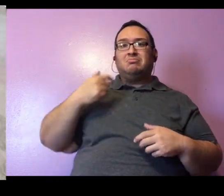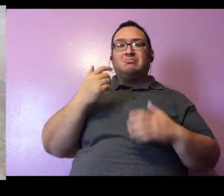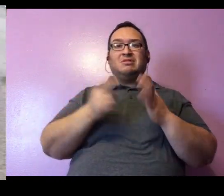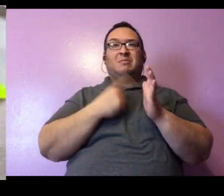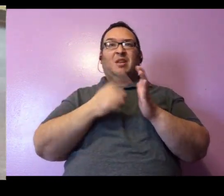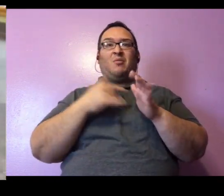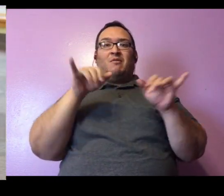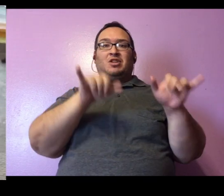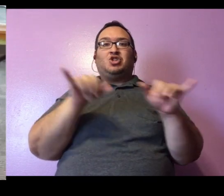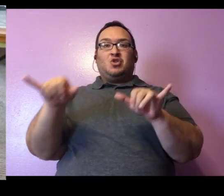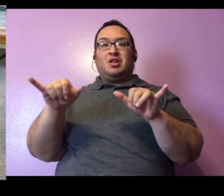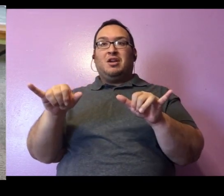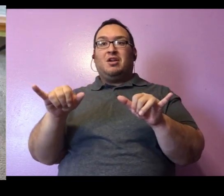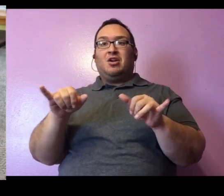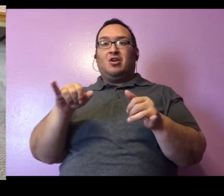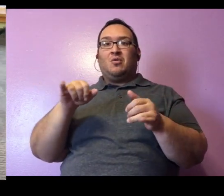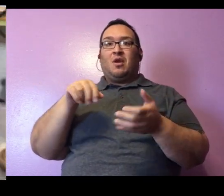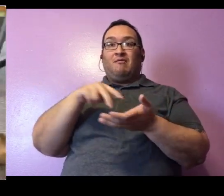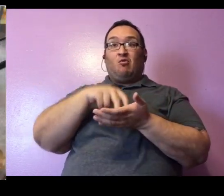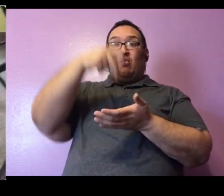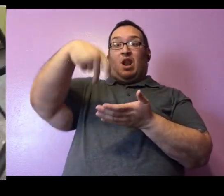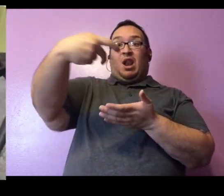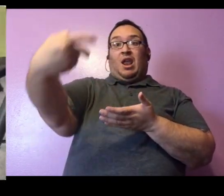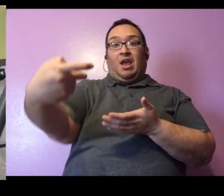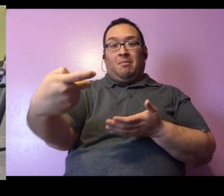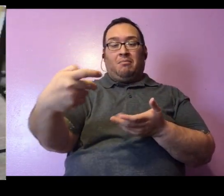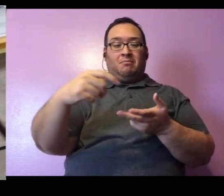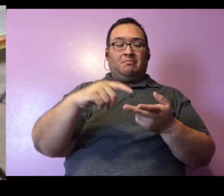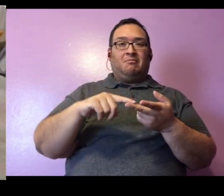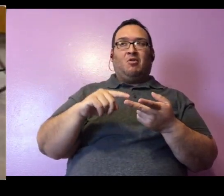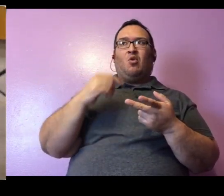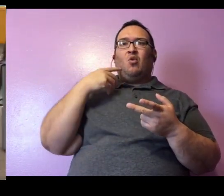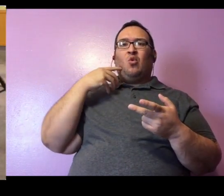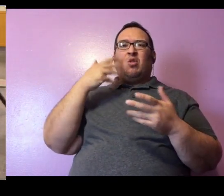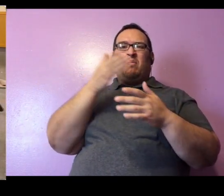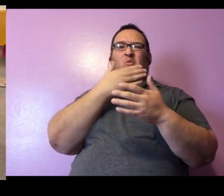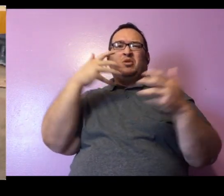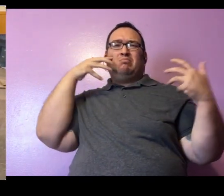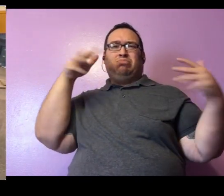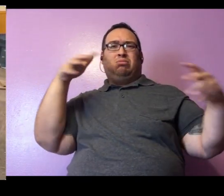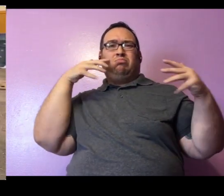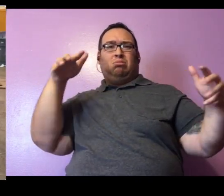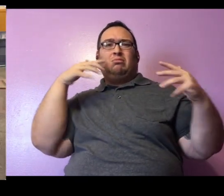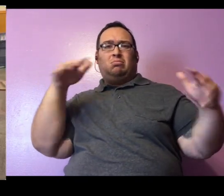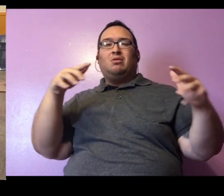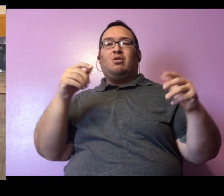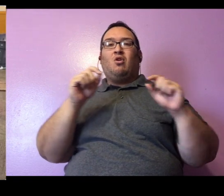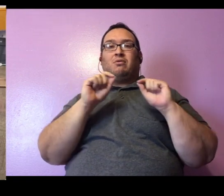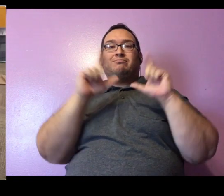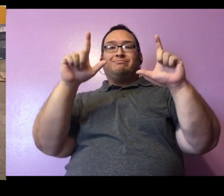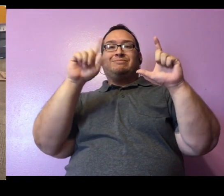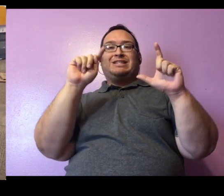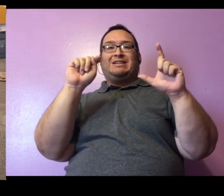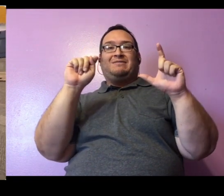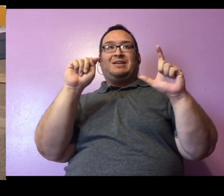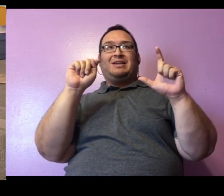cheerleaders doing flips in the air, and sometimes it was the loud music or the videos on the jumbotron. And Lucille